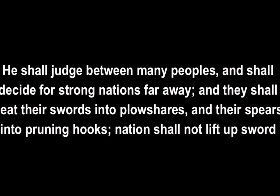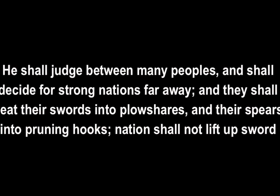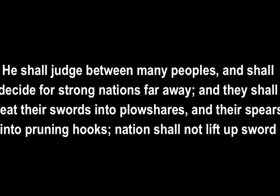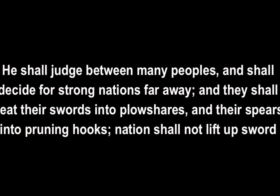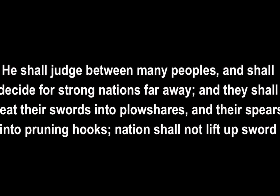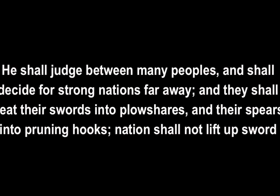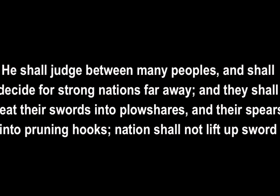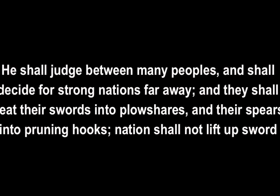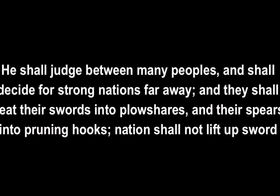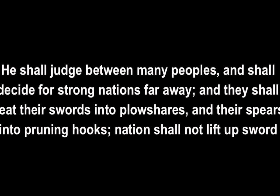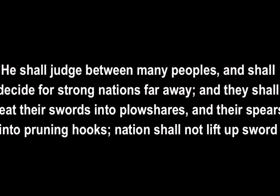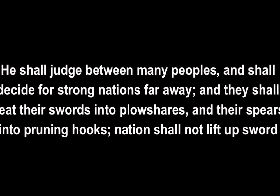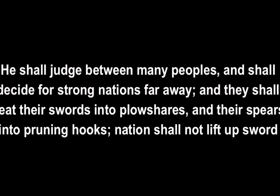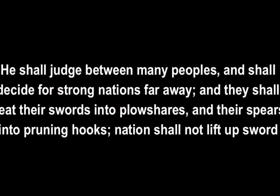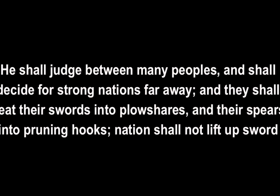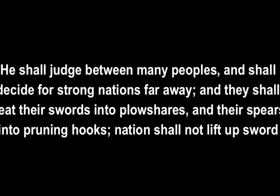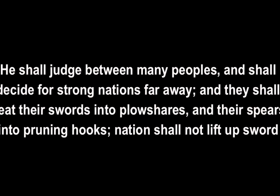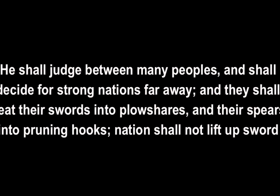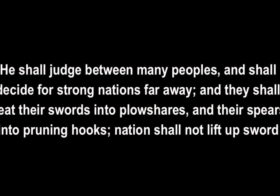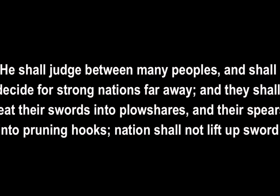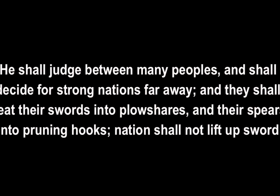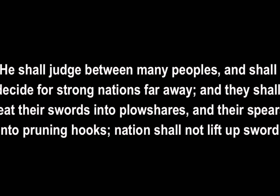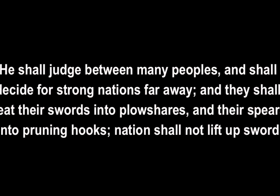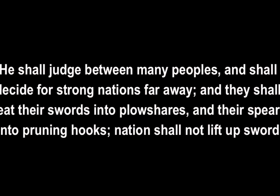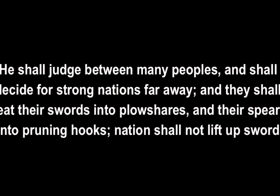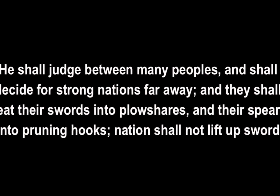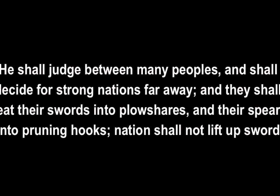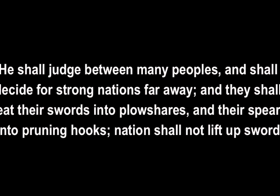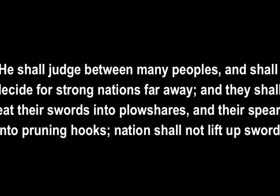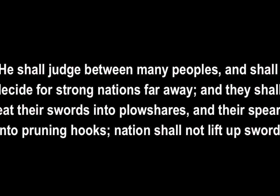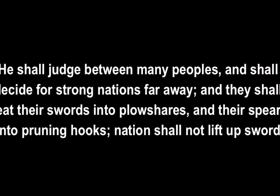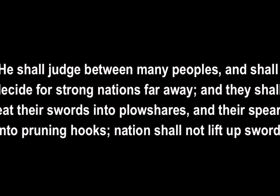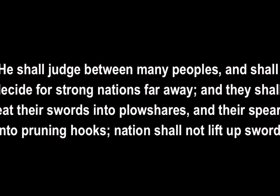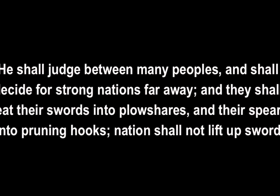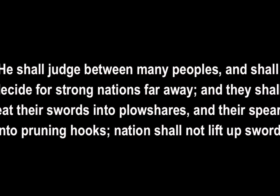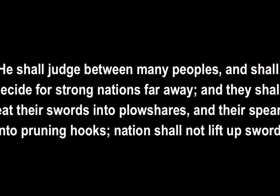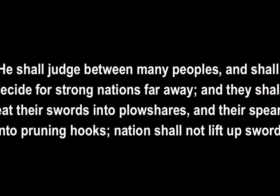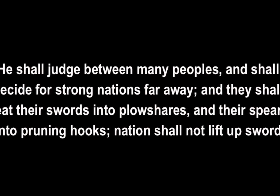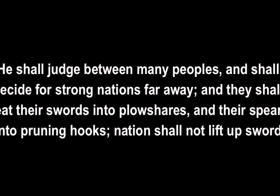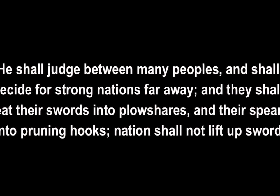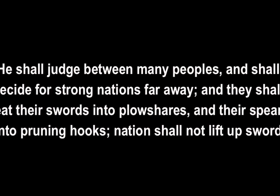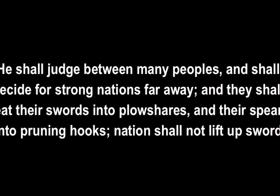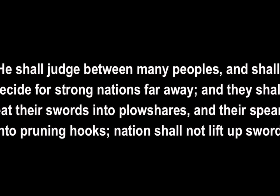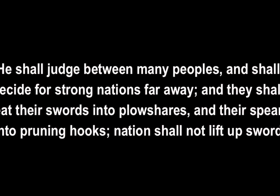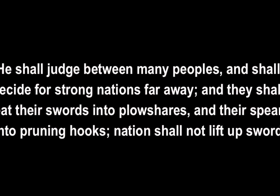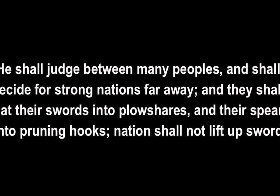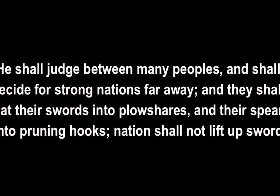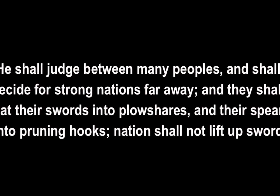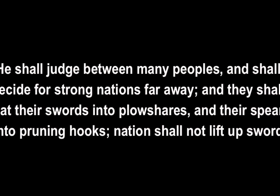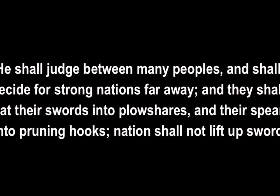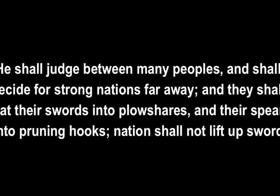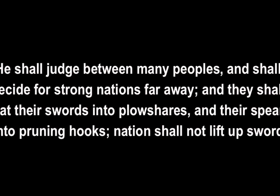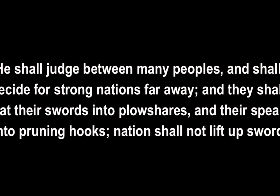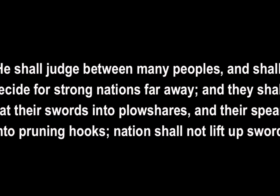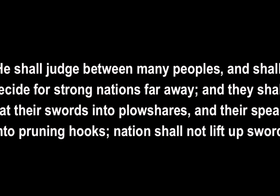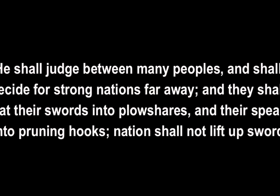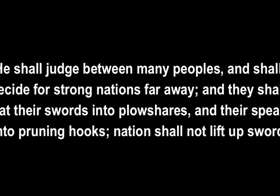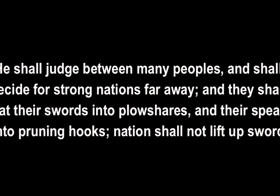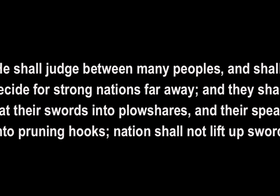shall decide for strong nations far away and they shall beat their swords into plowshares and their spears into pruning hooks nations shall not lift